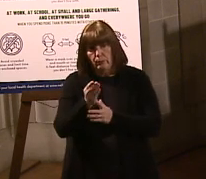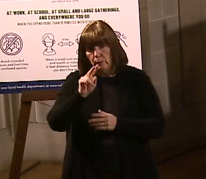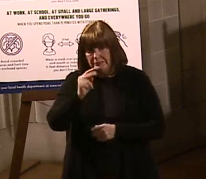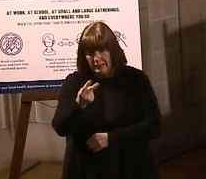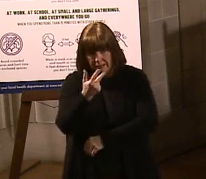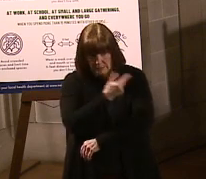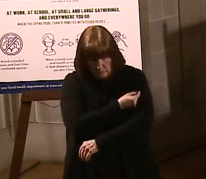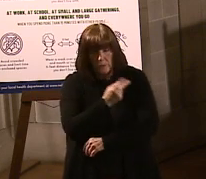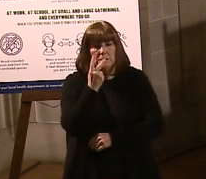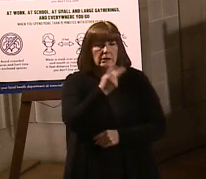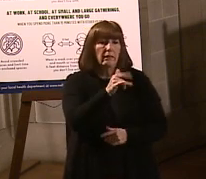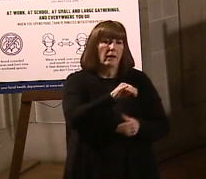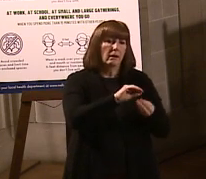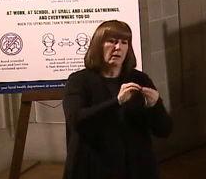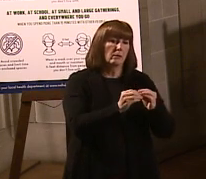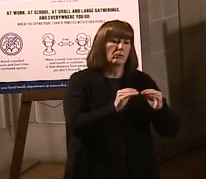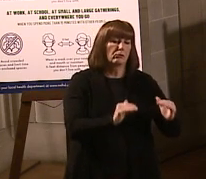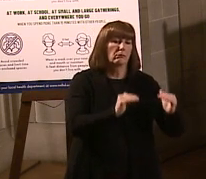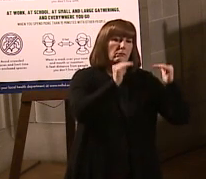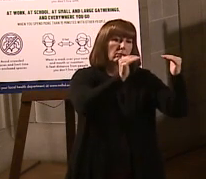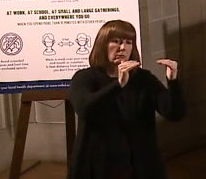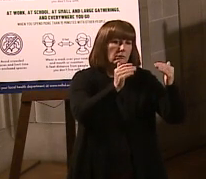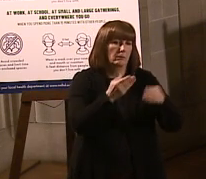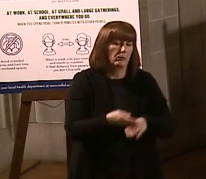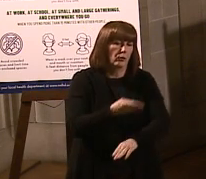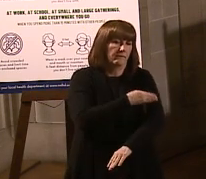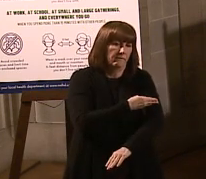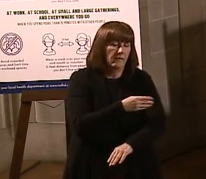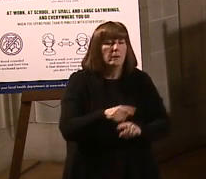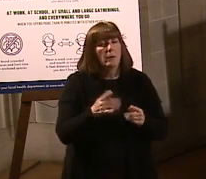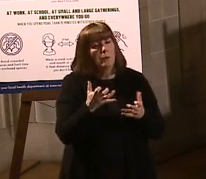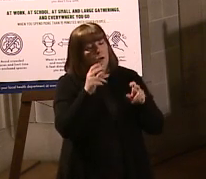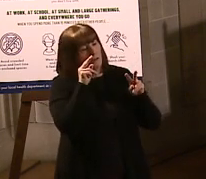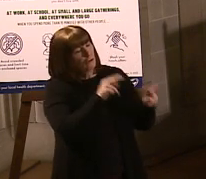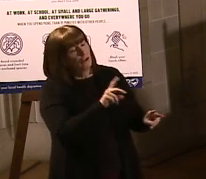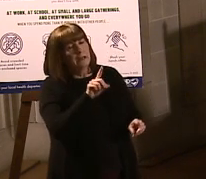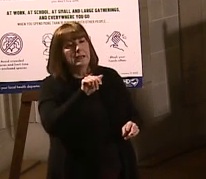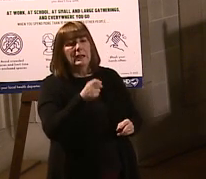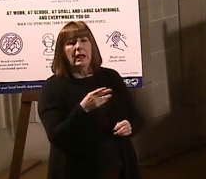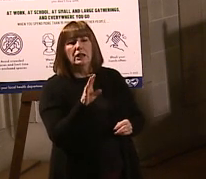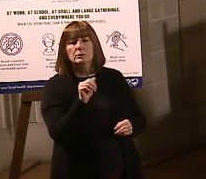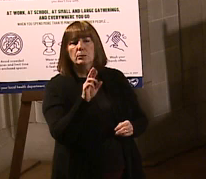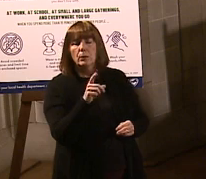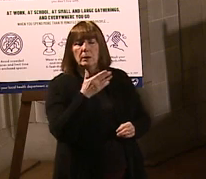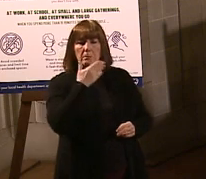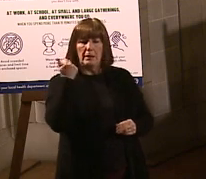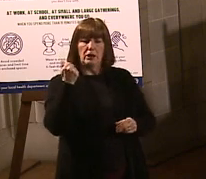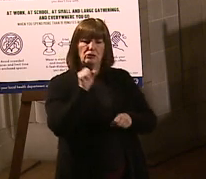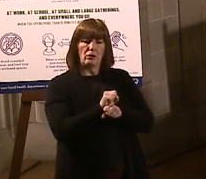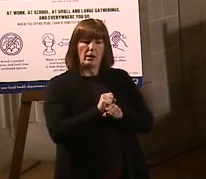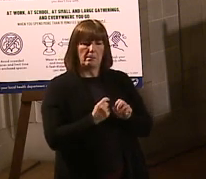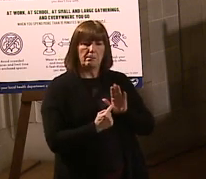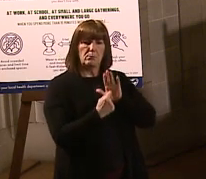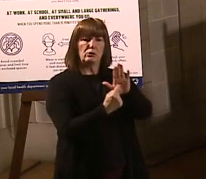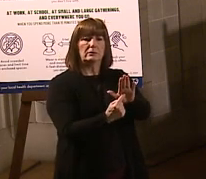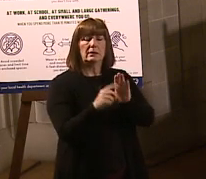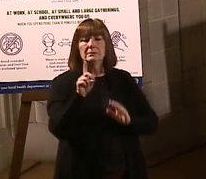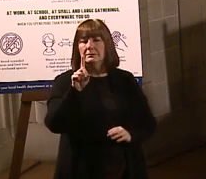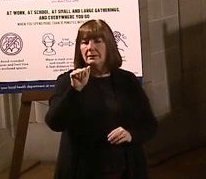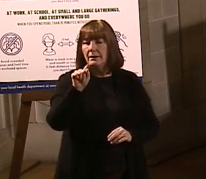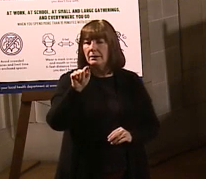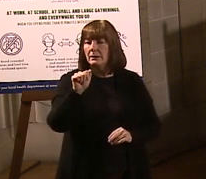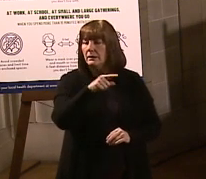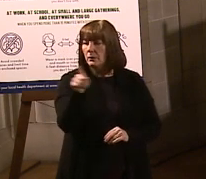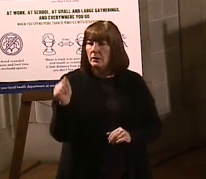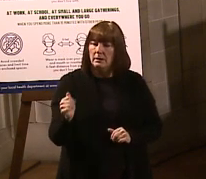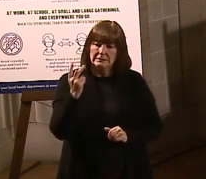see that change. But, again, this is why we want to look at the dashboard and see if we can't do a better job of presenting that data so people can see, you know,